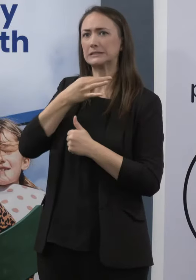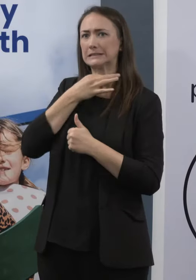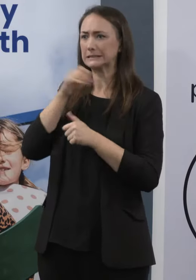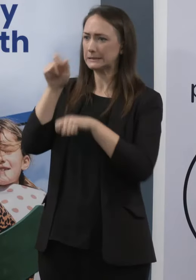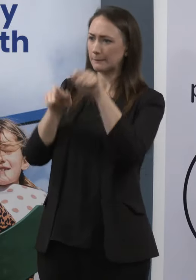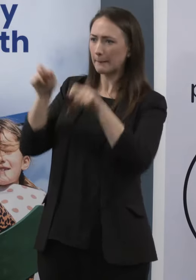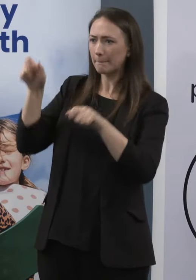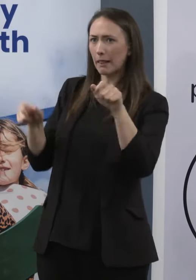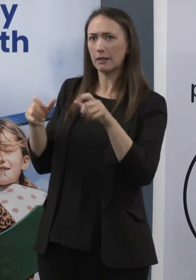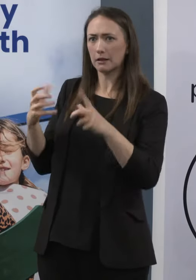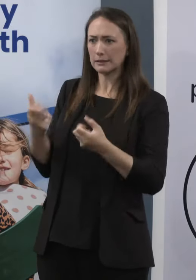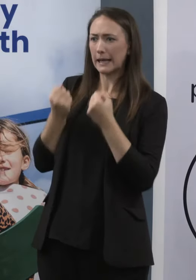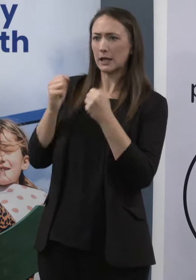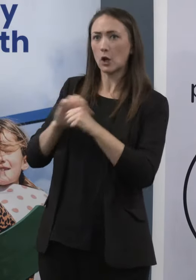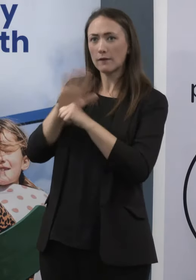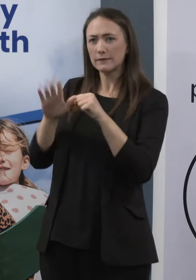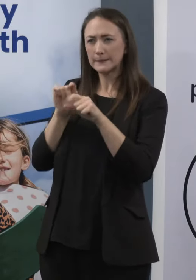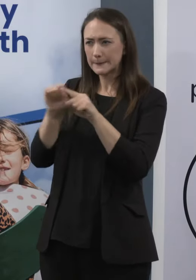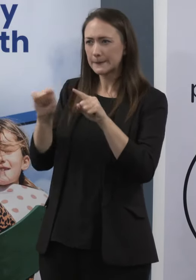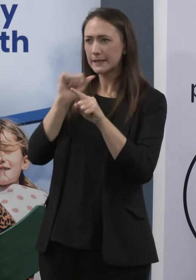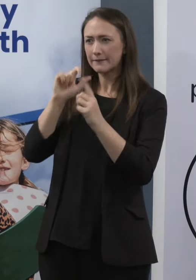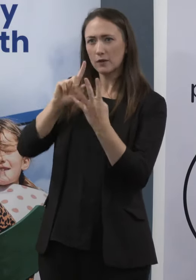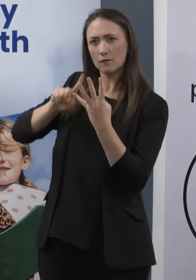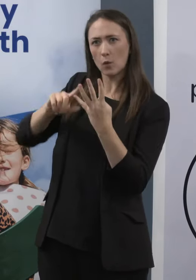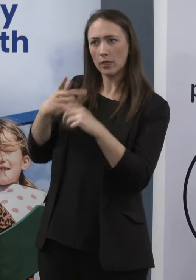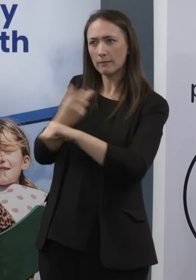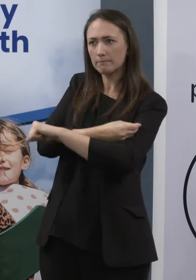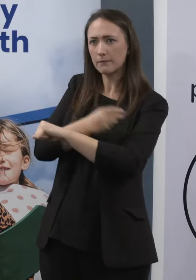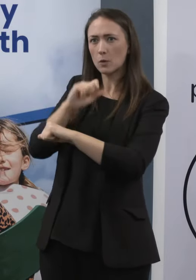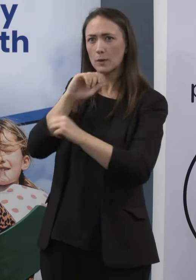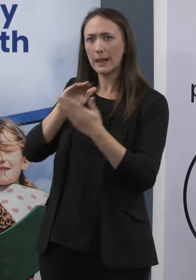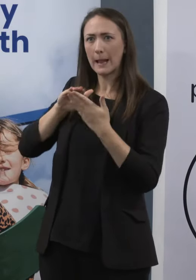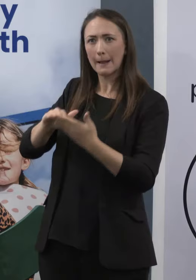what they do ahead of their next Northern Hemisphere winter.